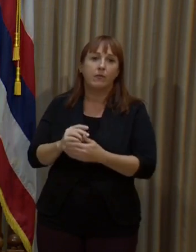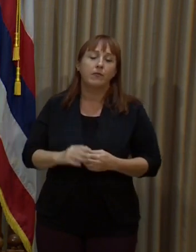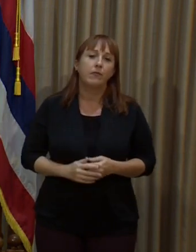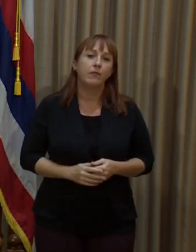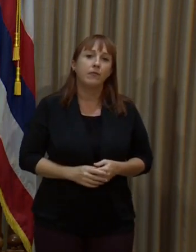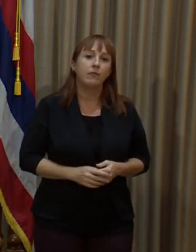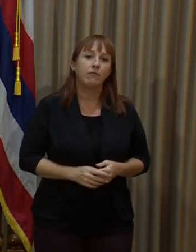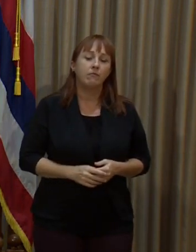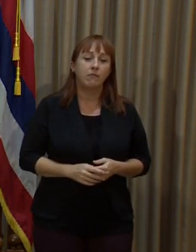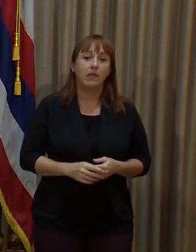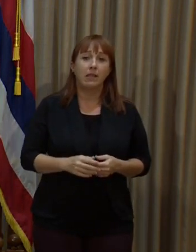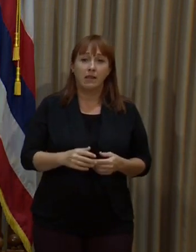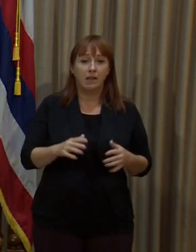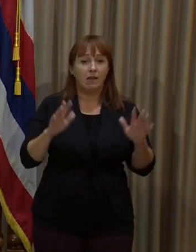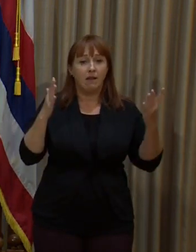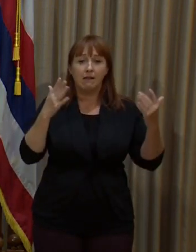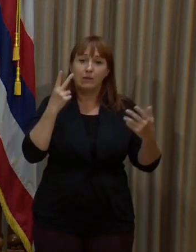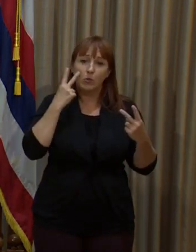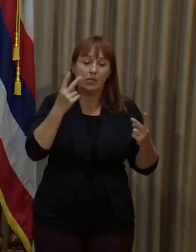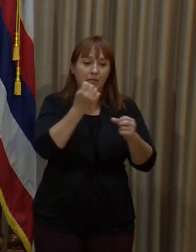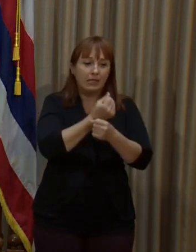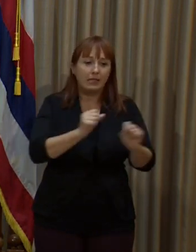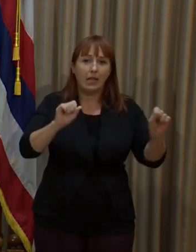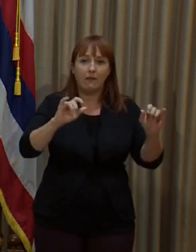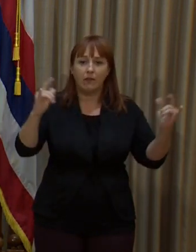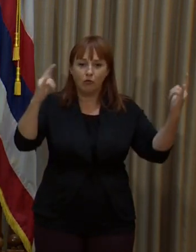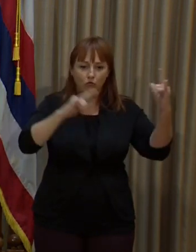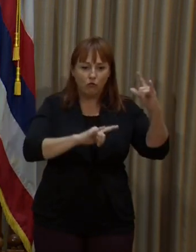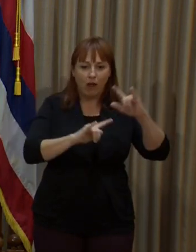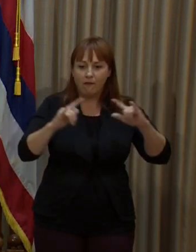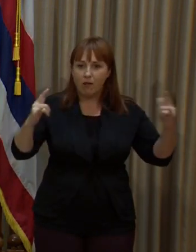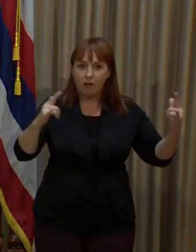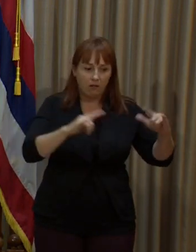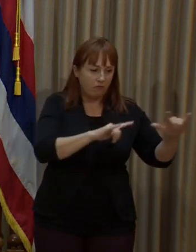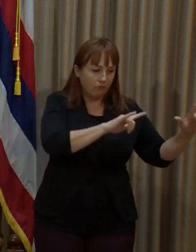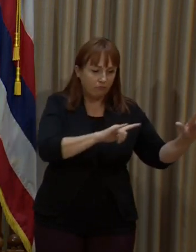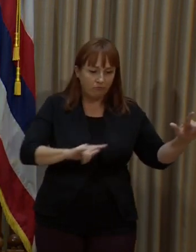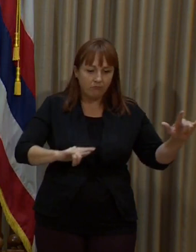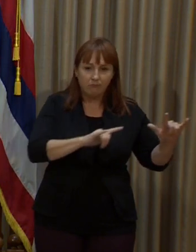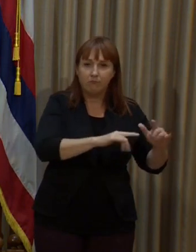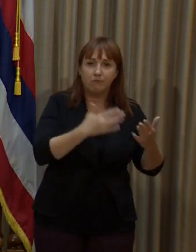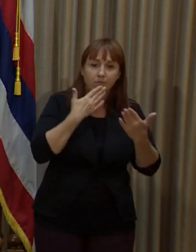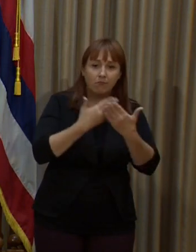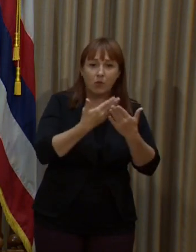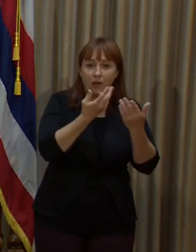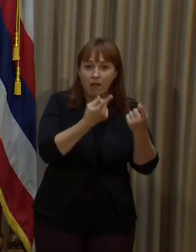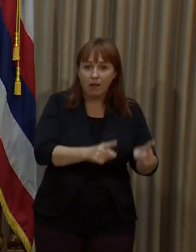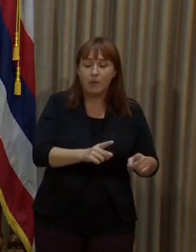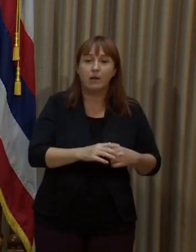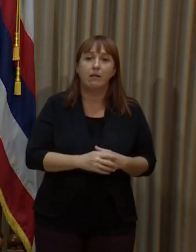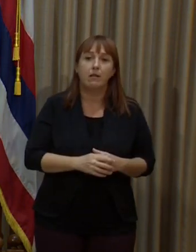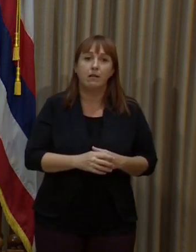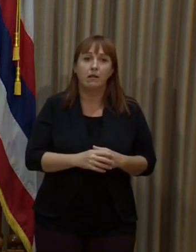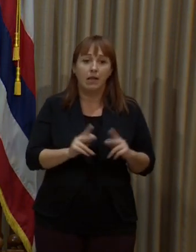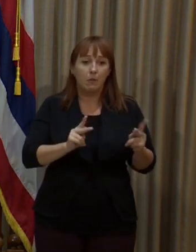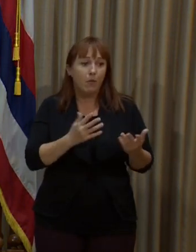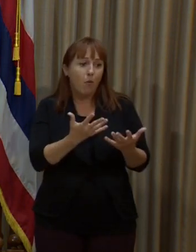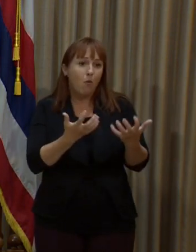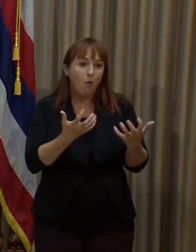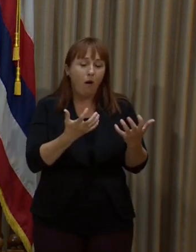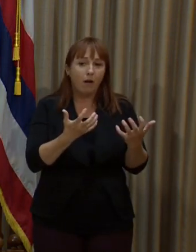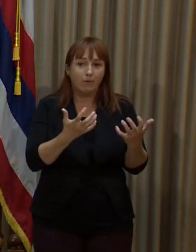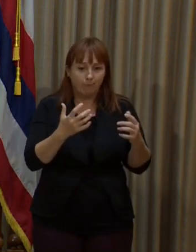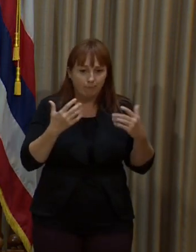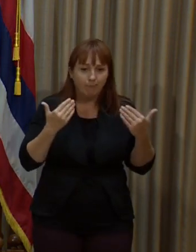of safe travel going on. And I think a lot of people are going to be looking forward to using